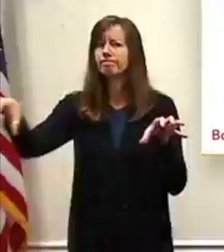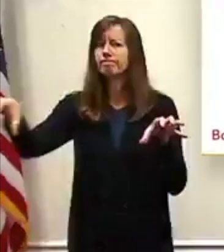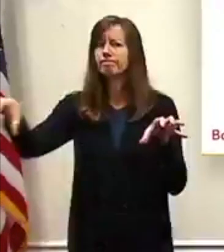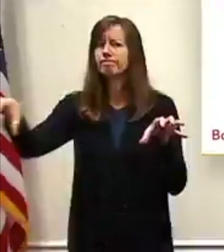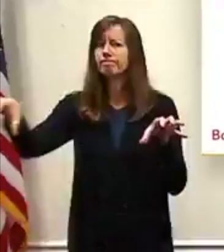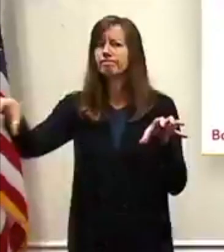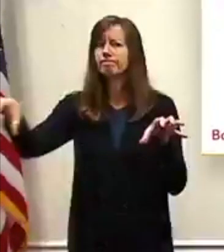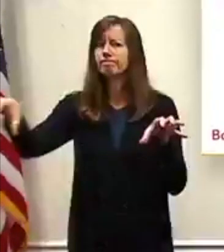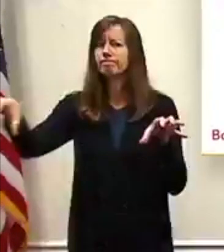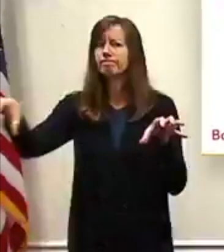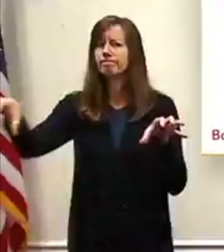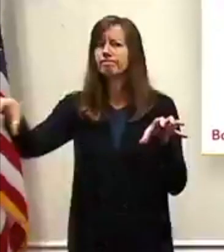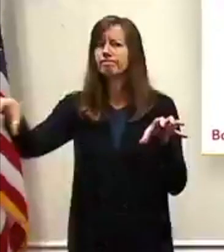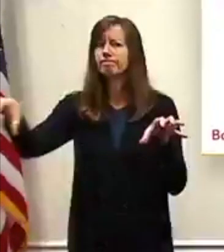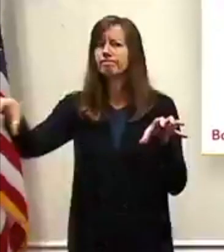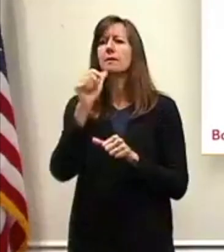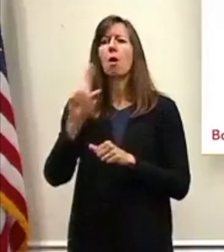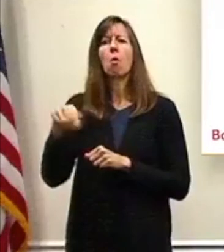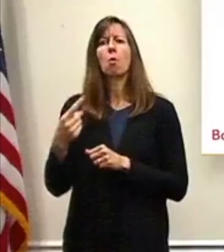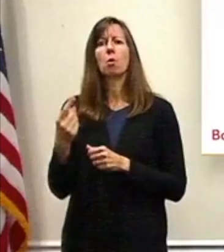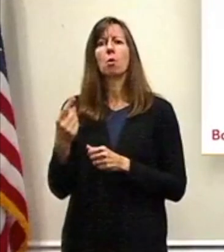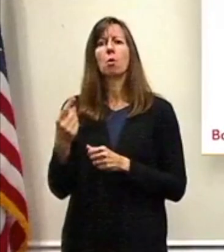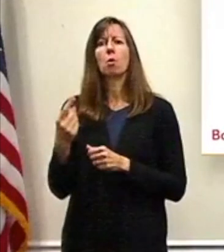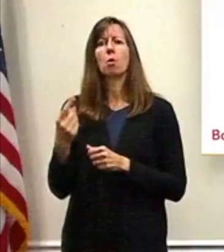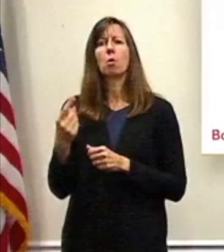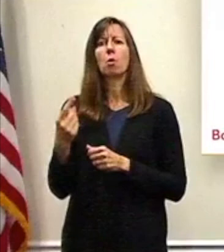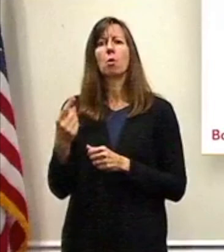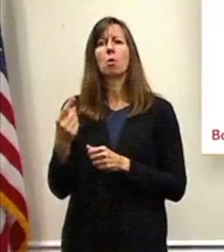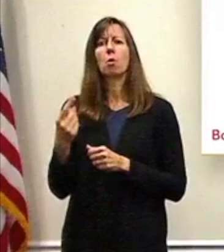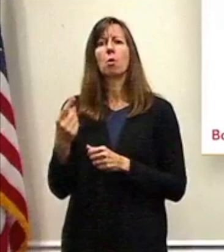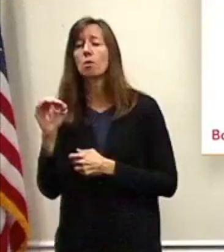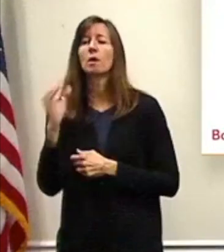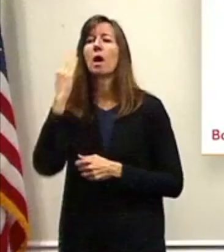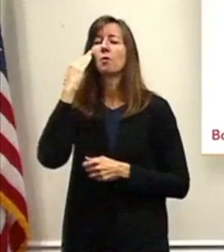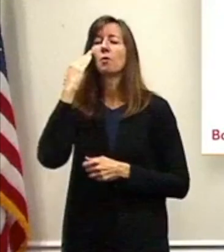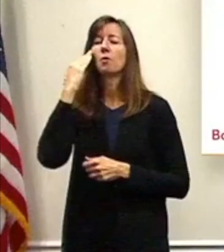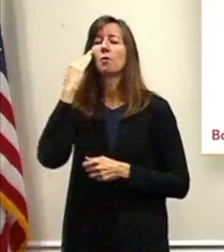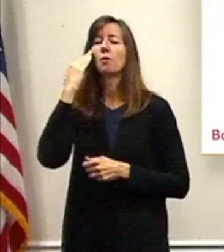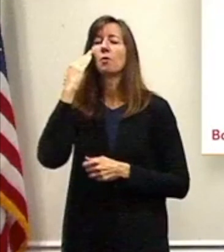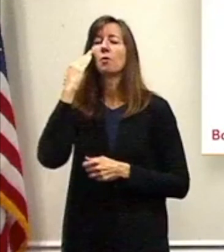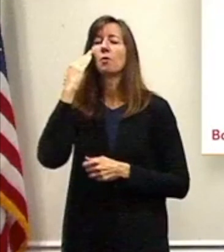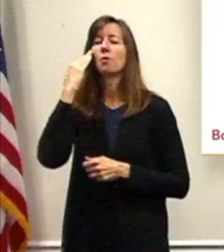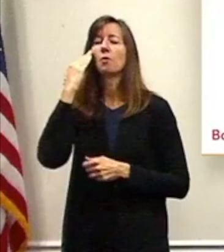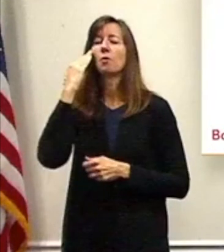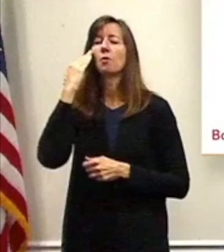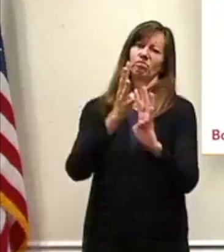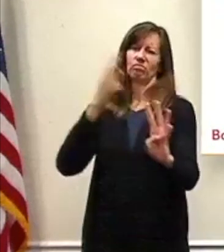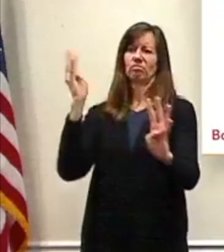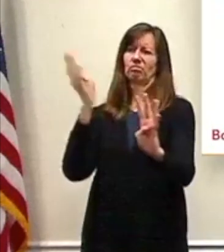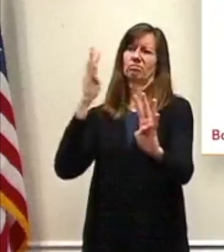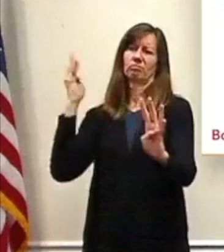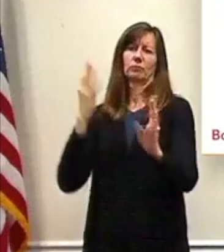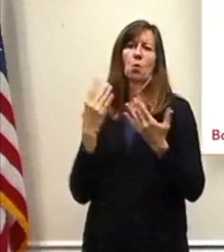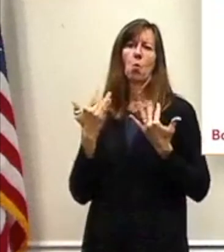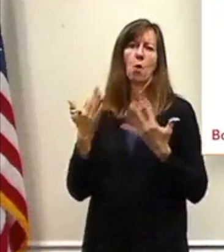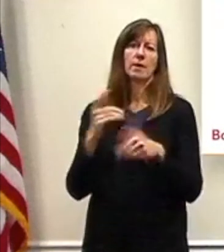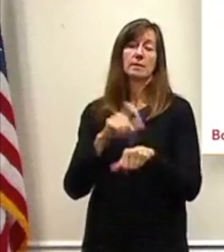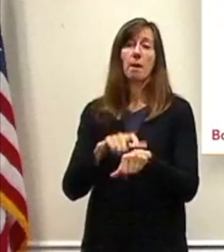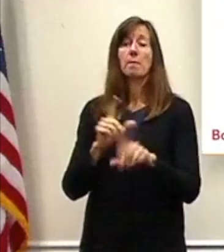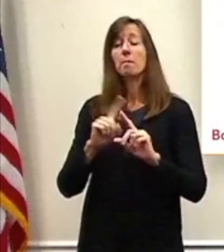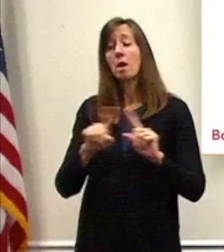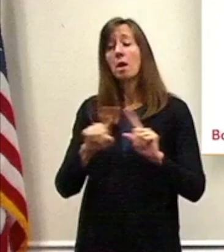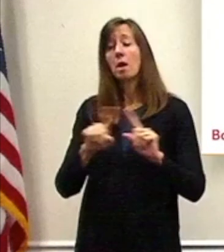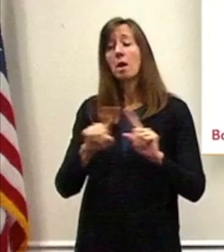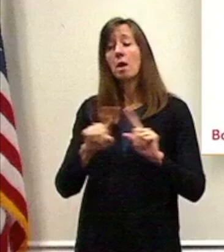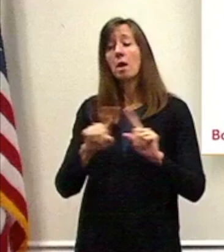residents have the wait time. I will say this, and I mean no disrespect to anyone, recognizing there are those who can't